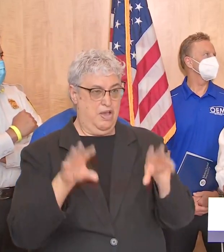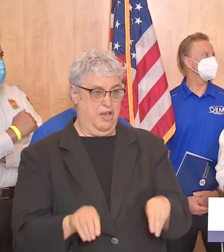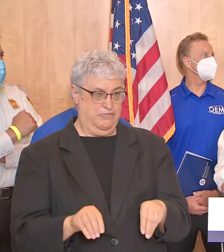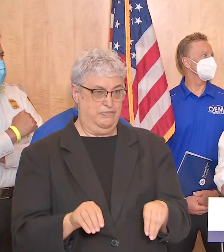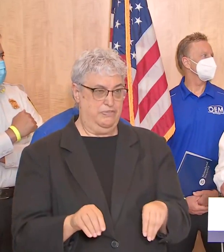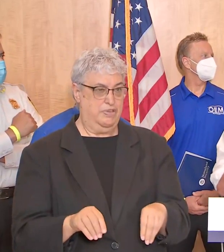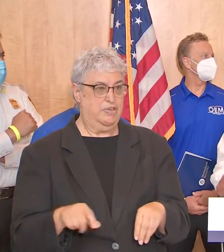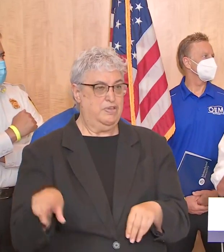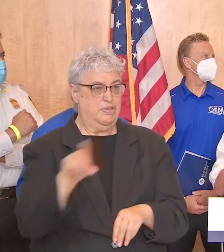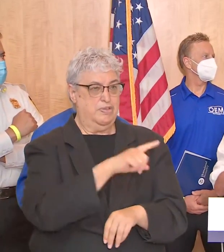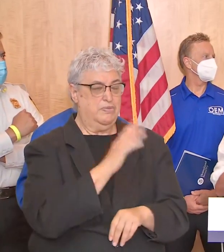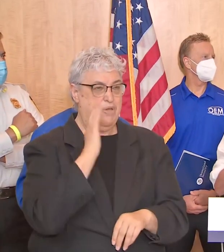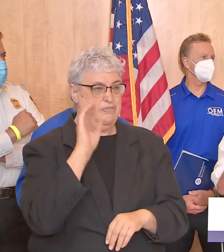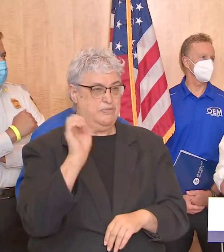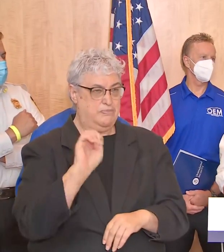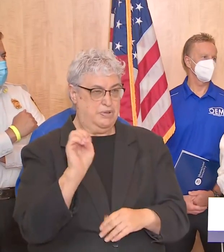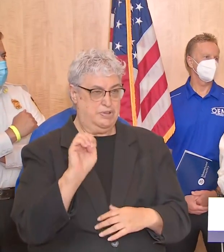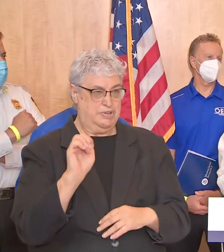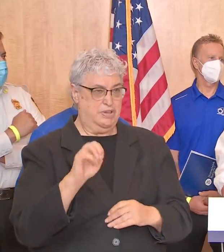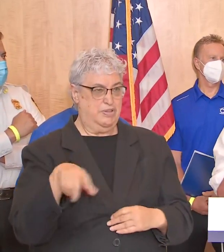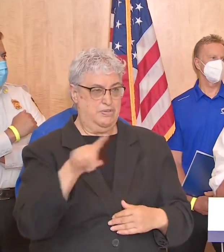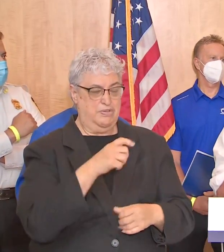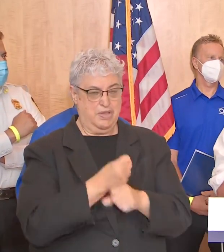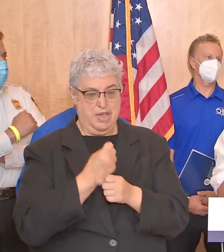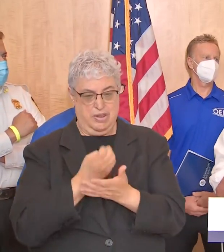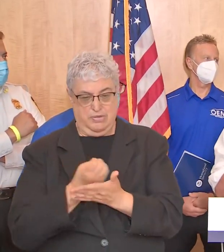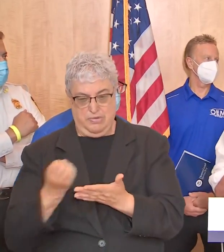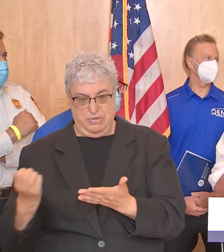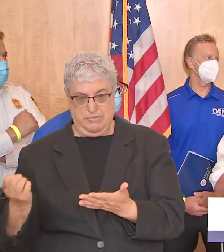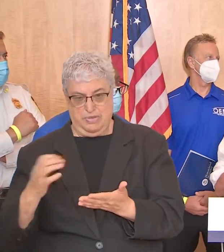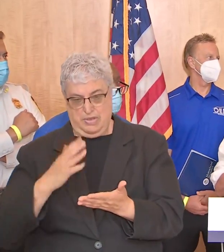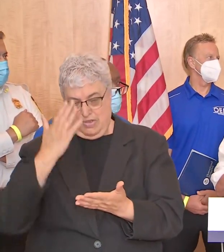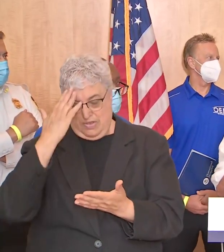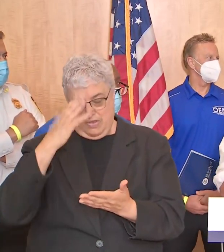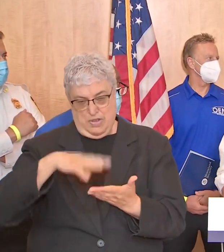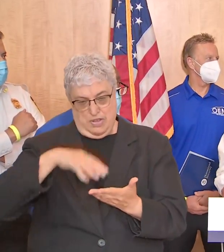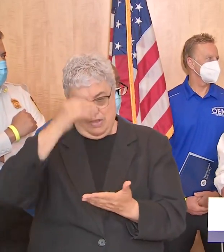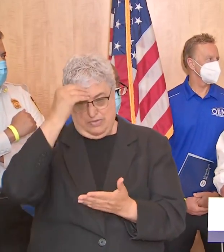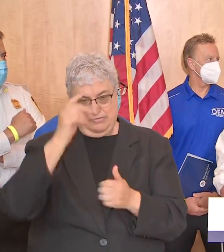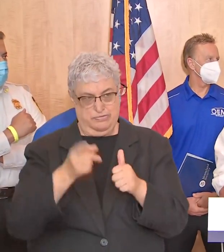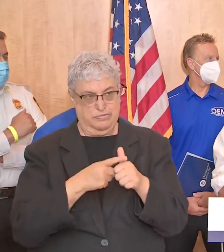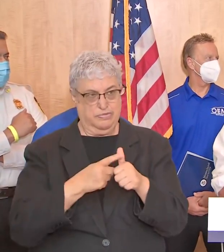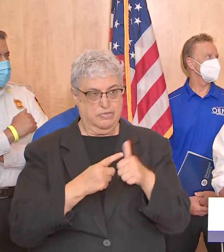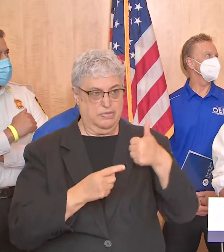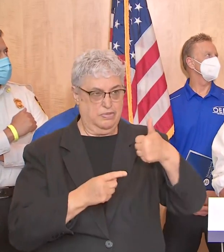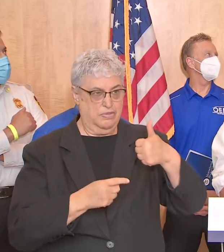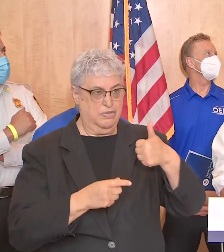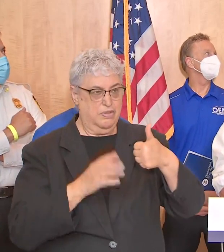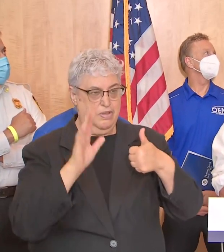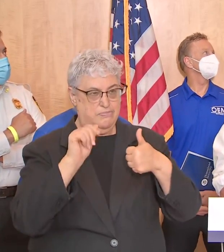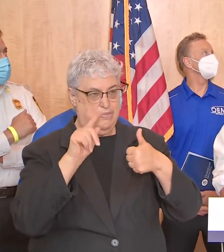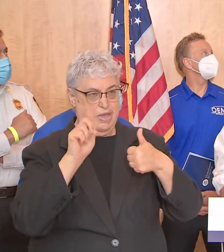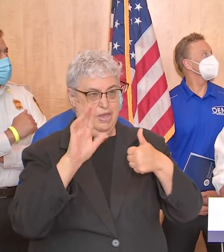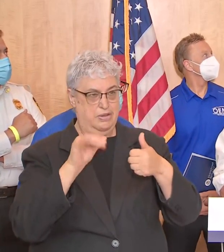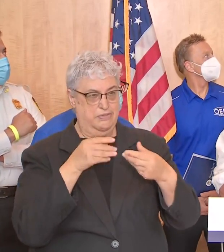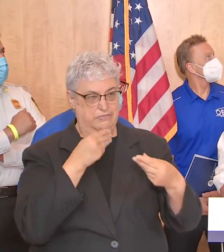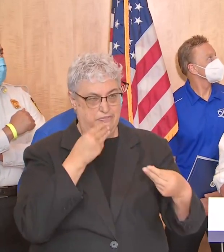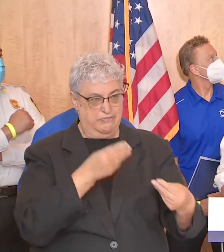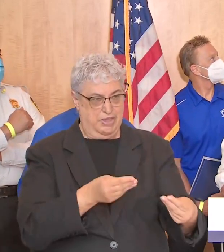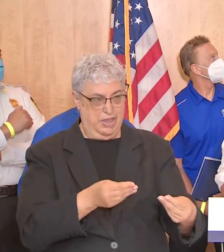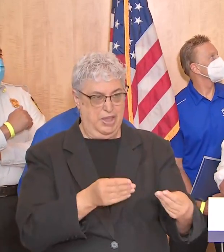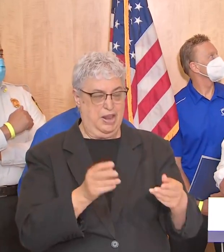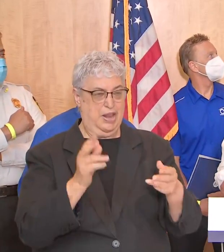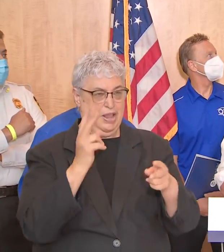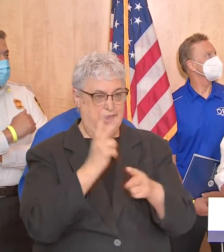you have an emergency plan in place when you got your equipment you are trained on it so a couple of reminders number one make sure that your batteries are all charged and keep